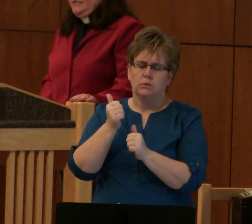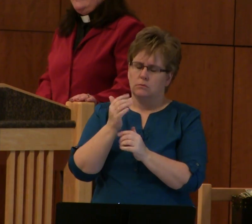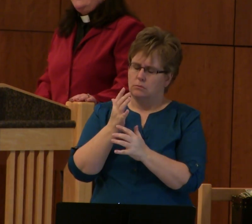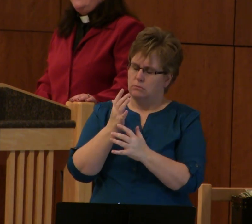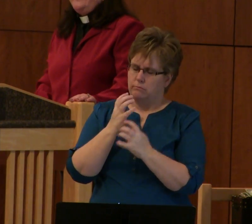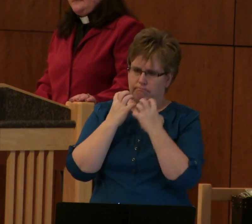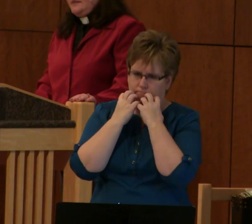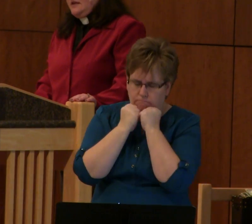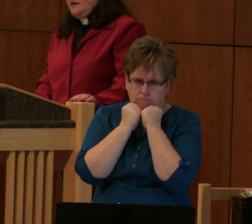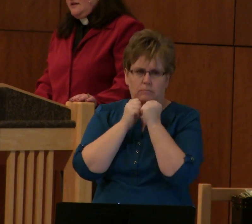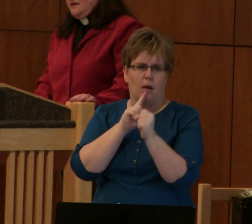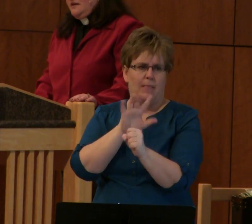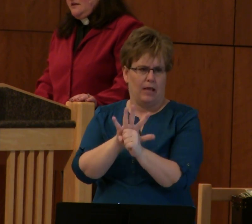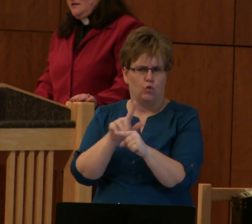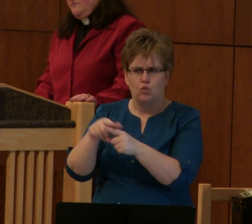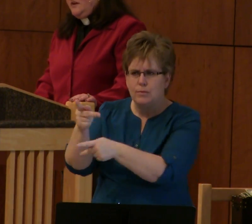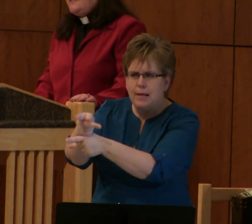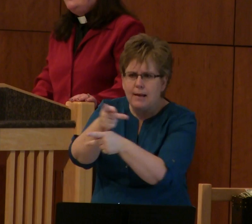obligations.